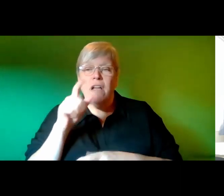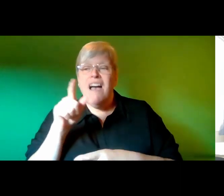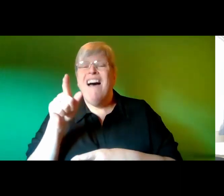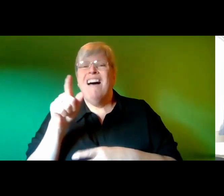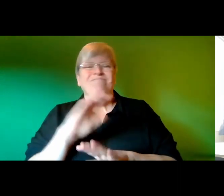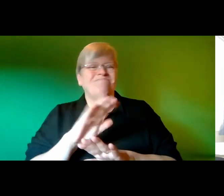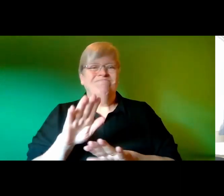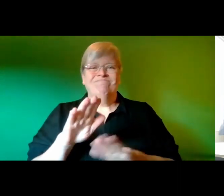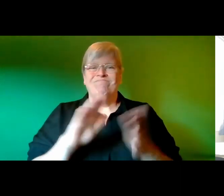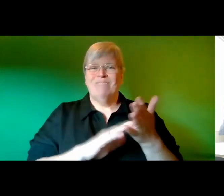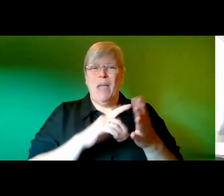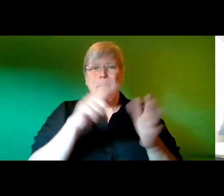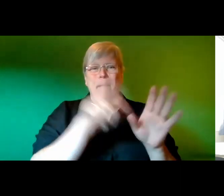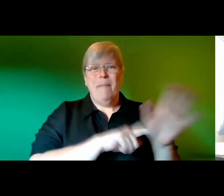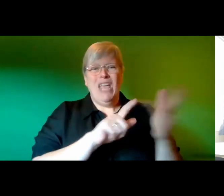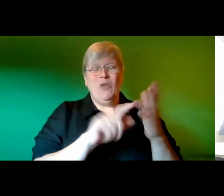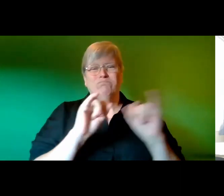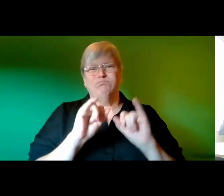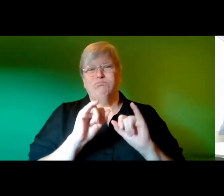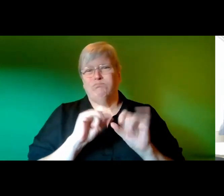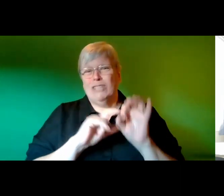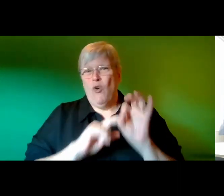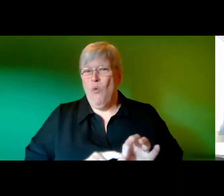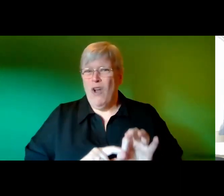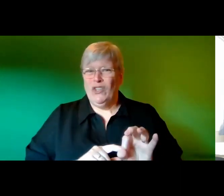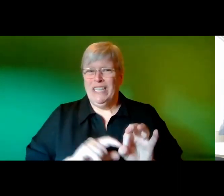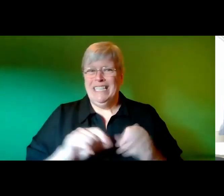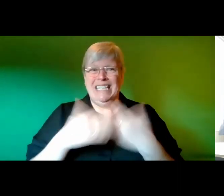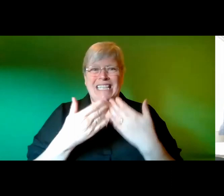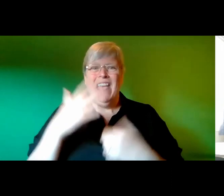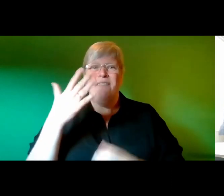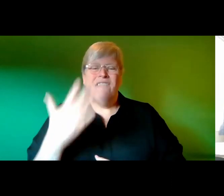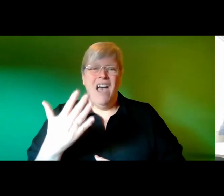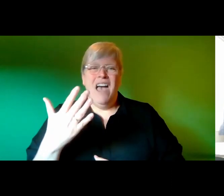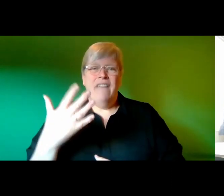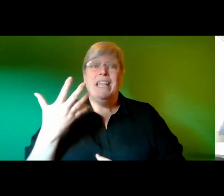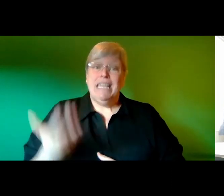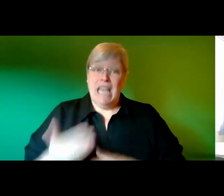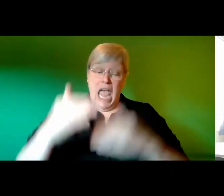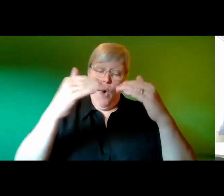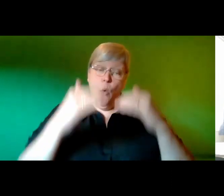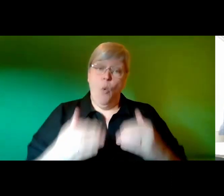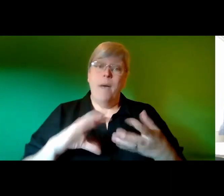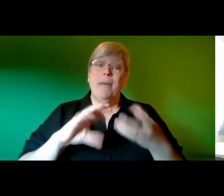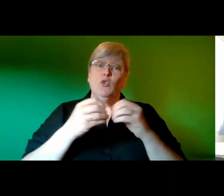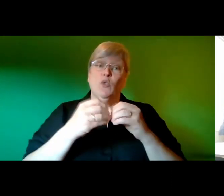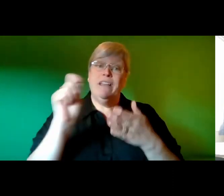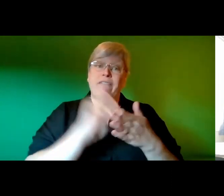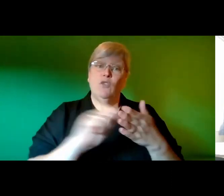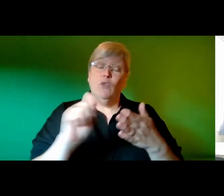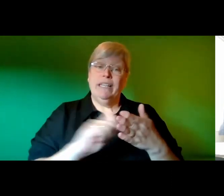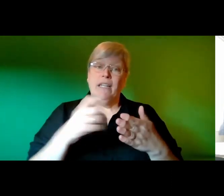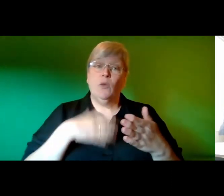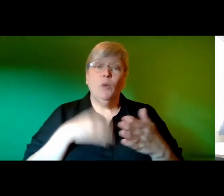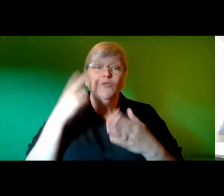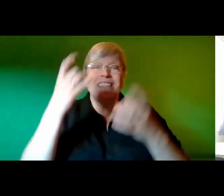quarantine day five and next my creative writing piece I want to see